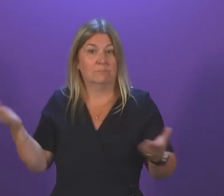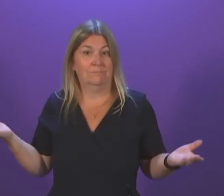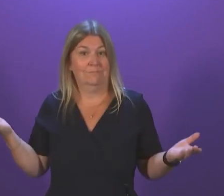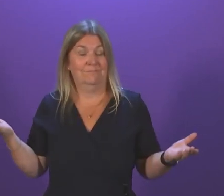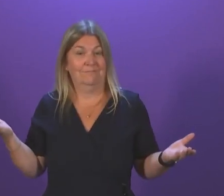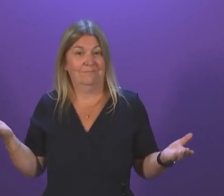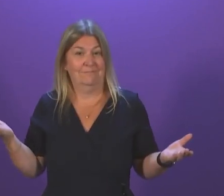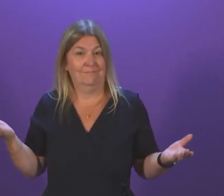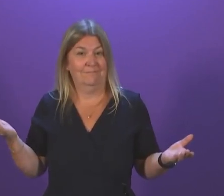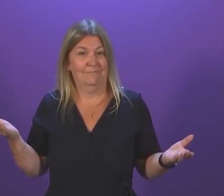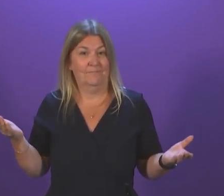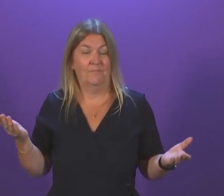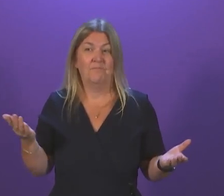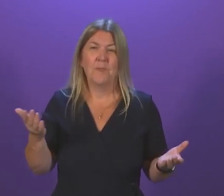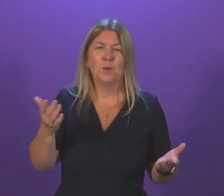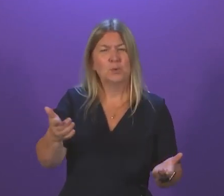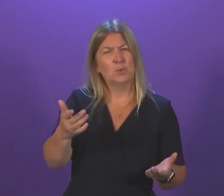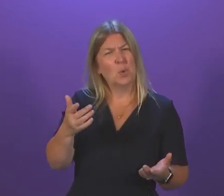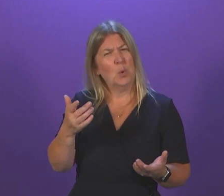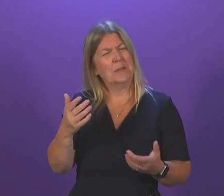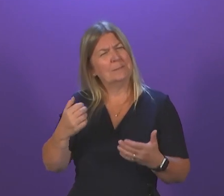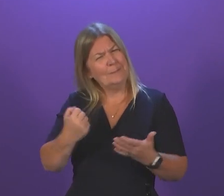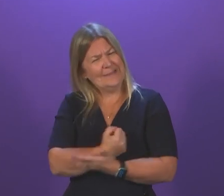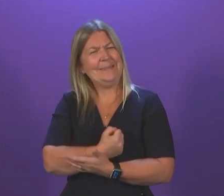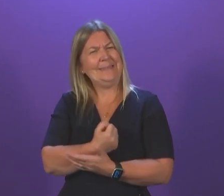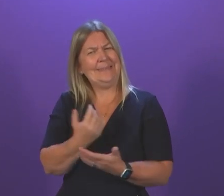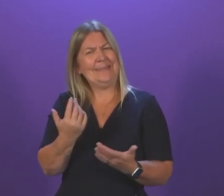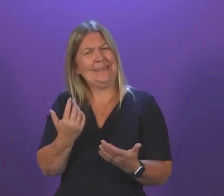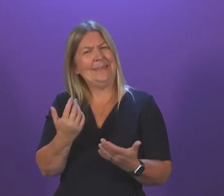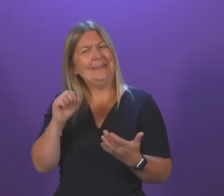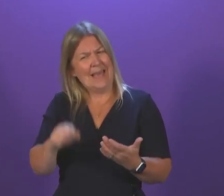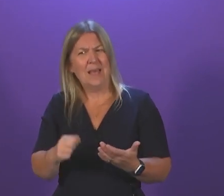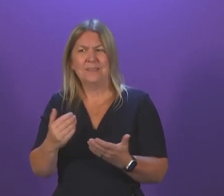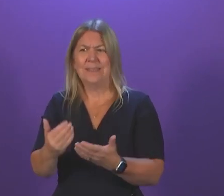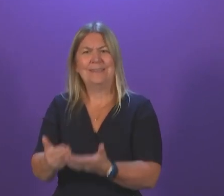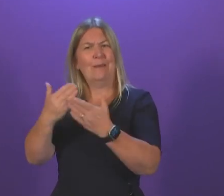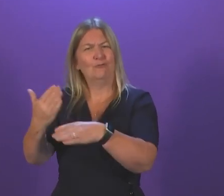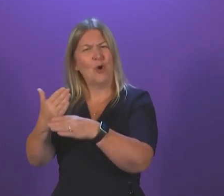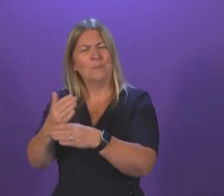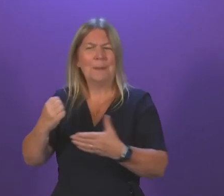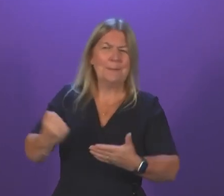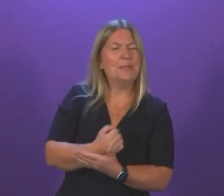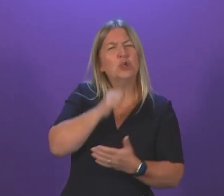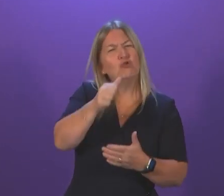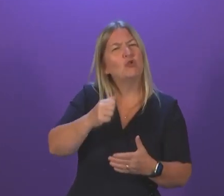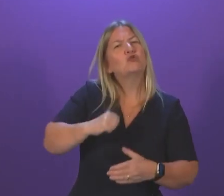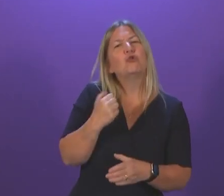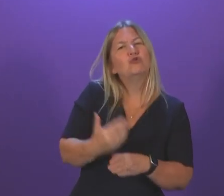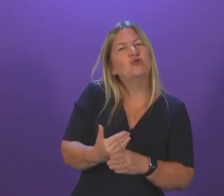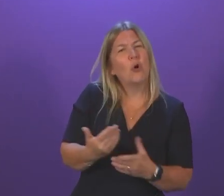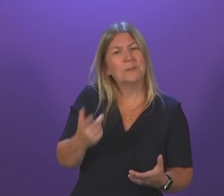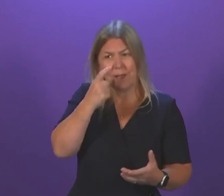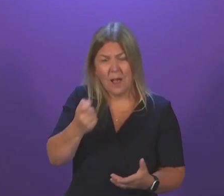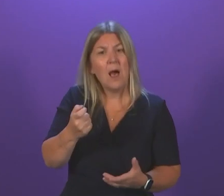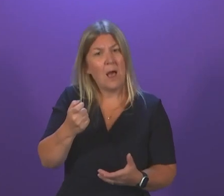It's just a pity that none of those jobs are in Scotland. So, First Minister, can you explain to us all how